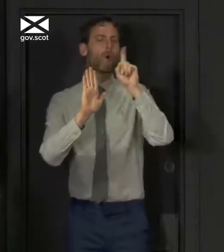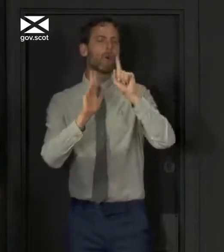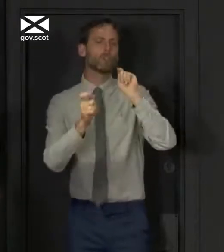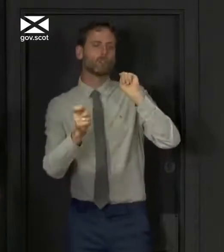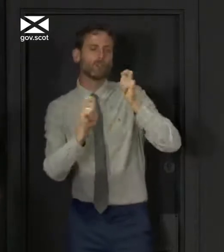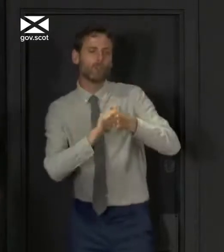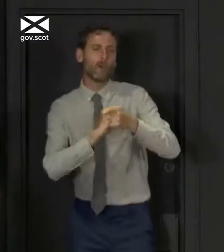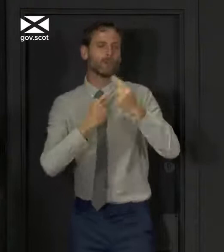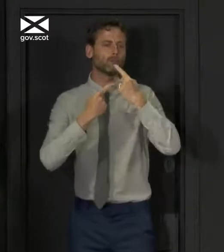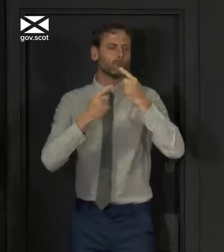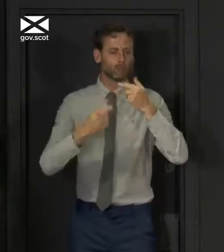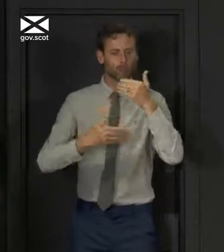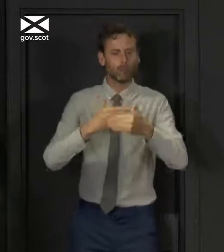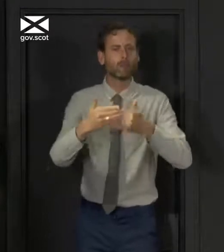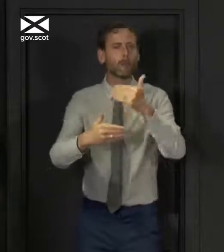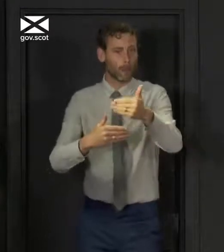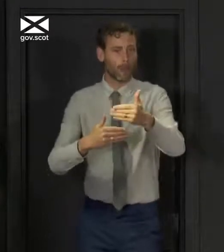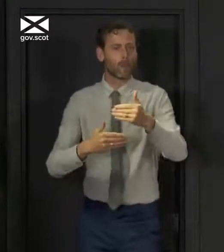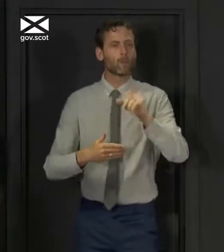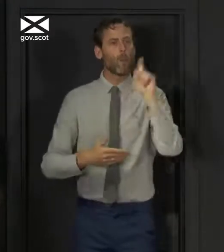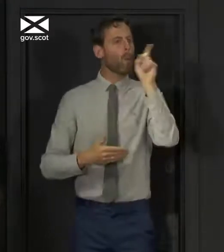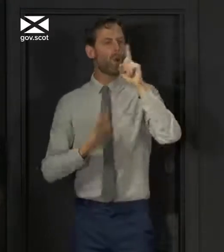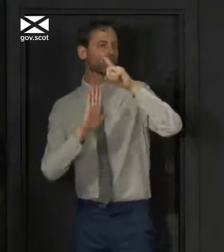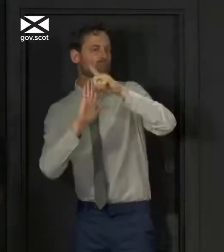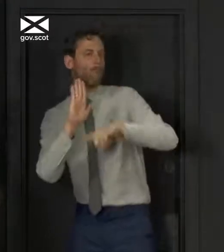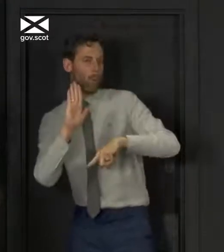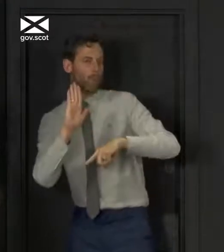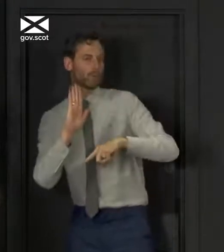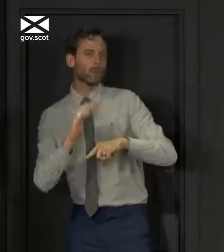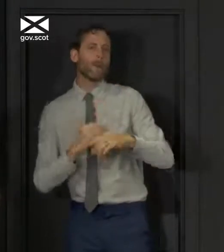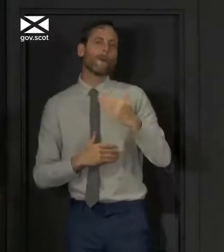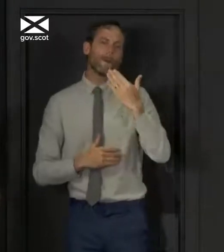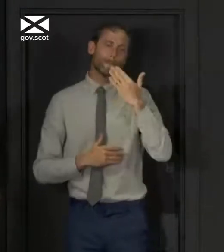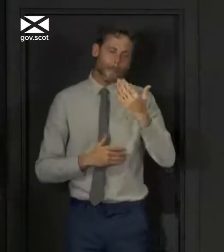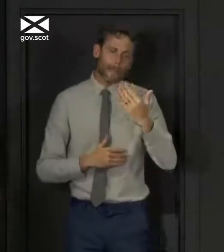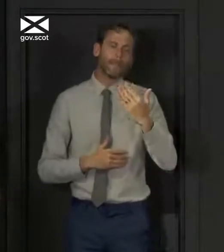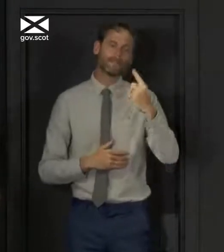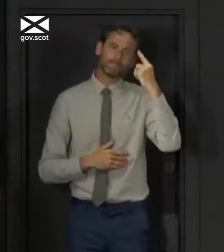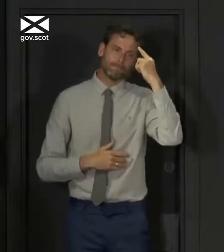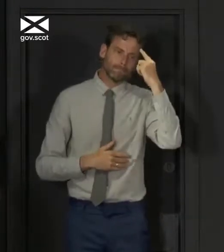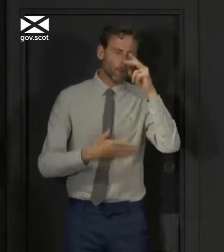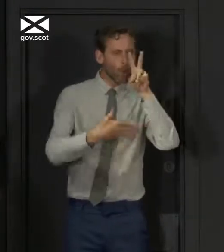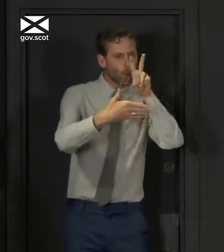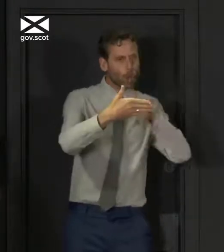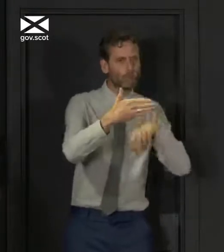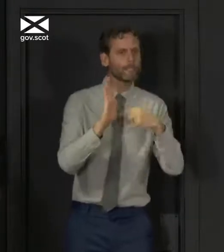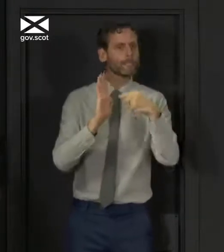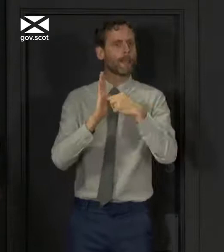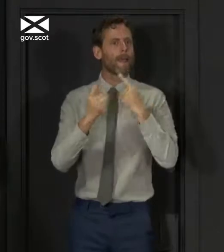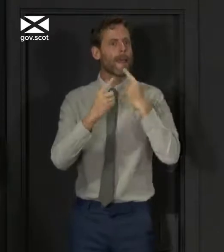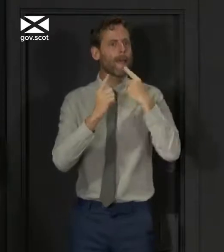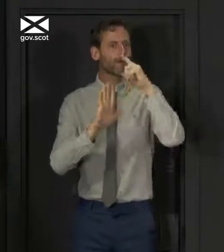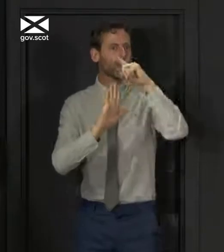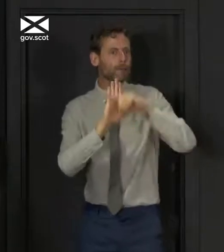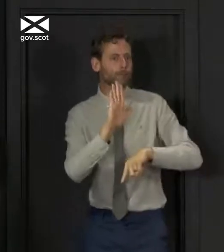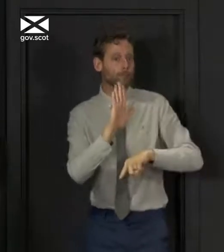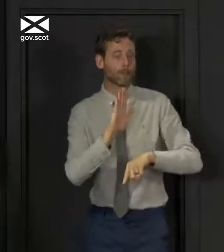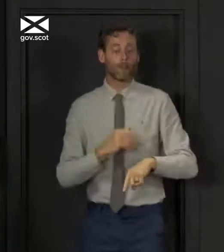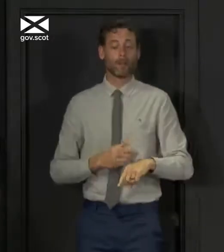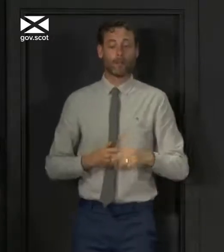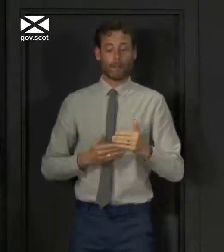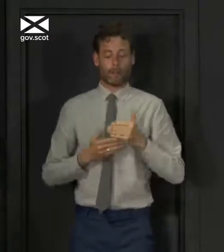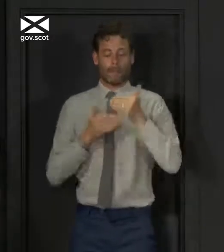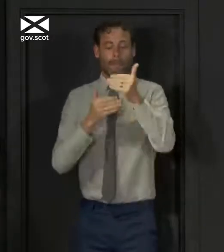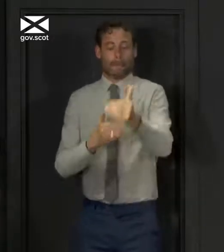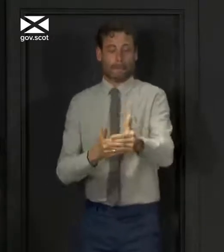also the rules that we are still asking you to follow. So please take the time to read that. The focus of our phase one